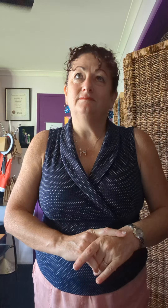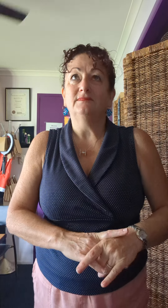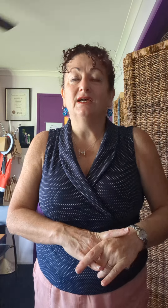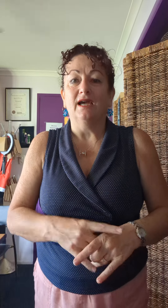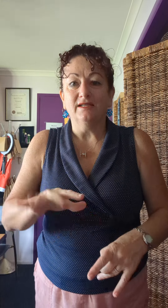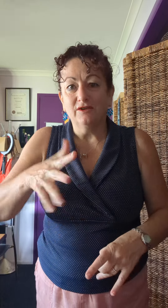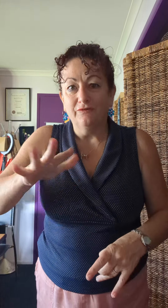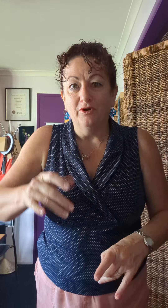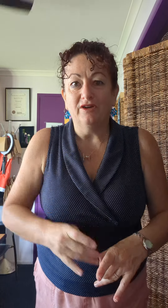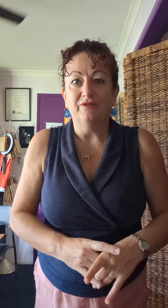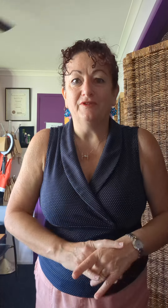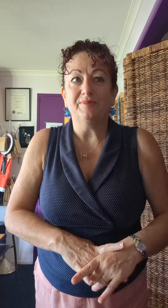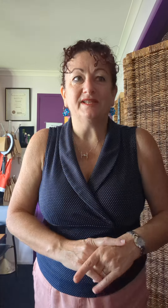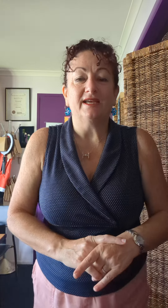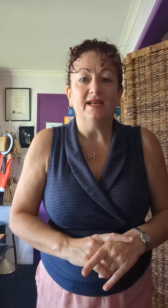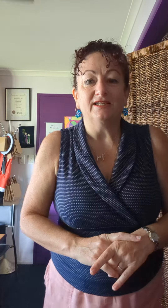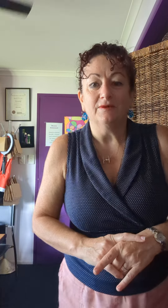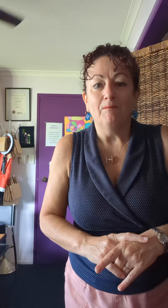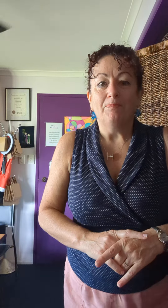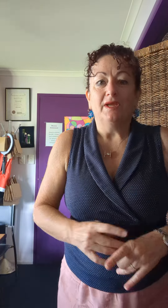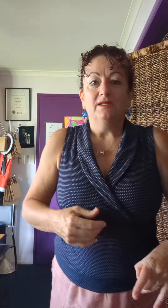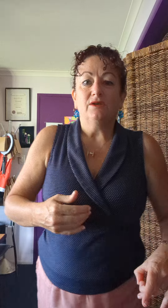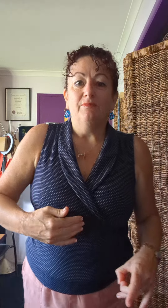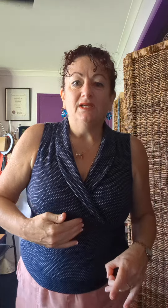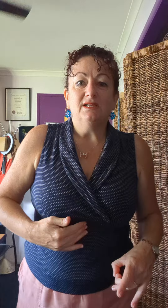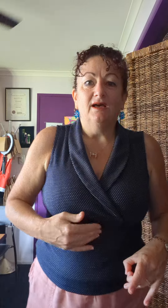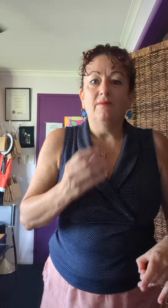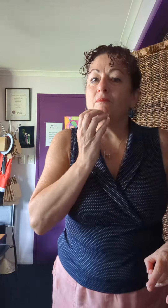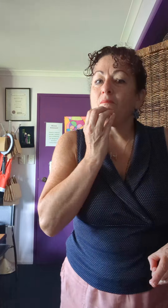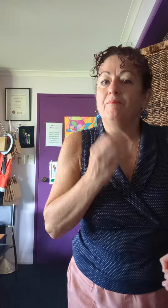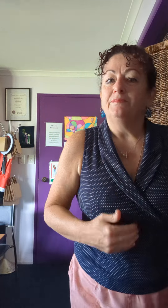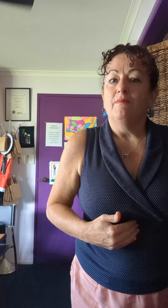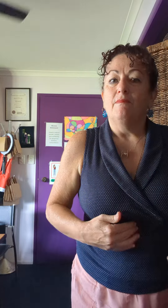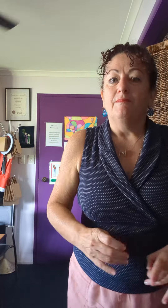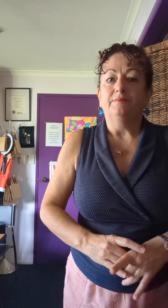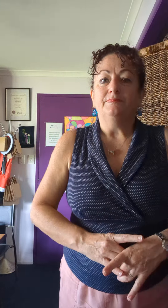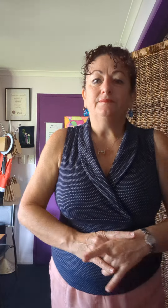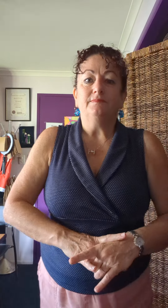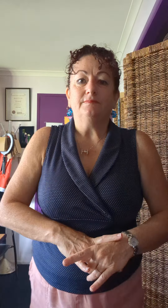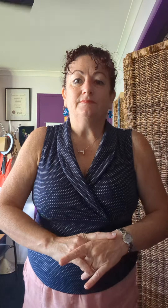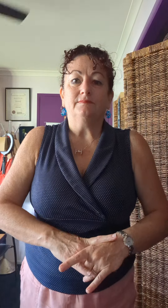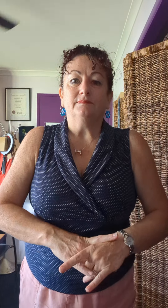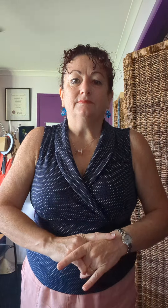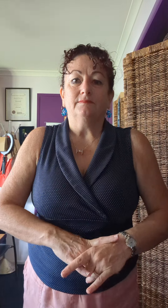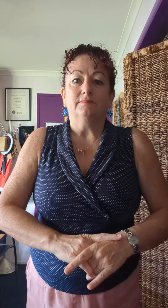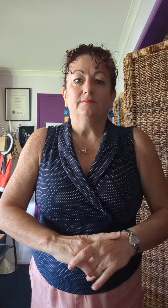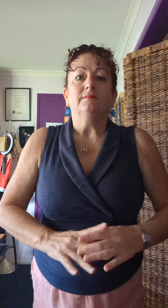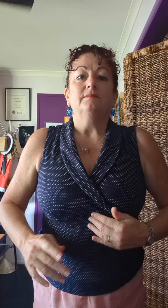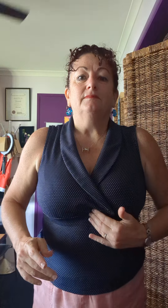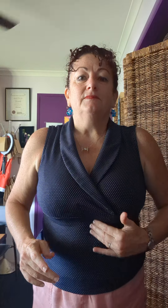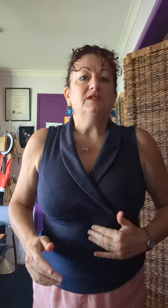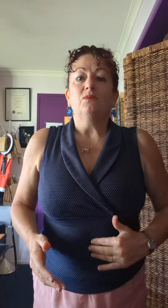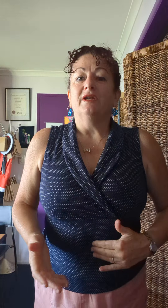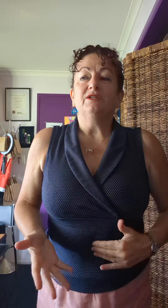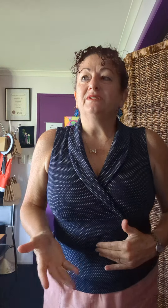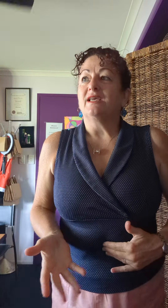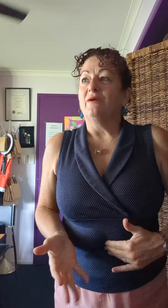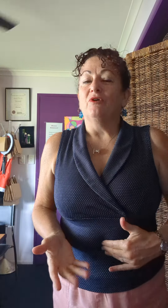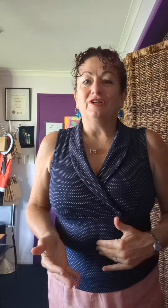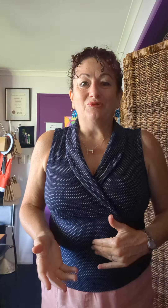Okay, so 40 to 50% connected. So amygdala, just wanting to escape, wanting to